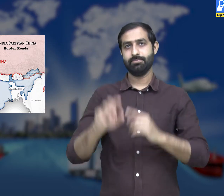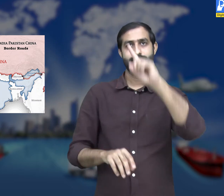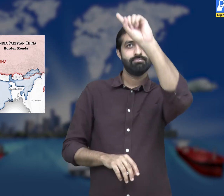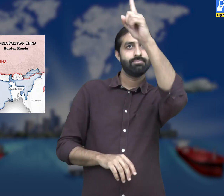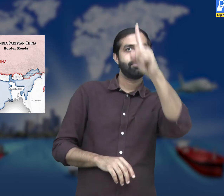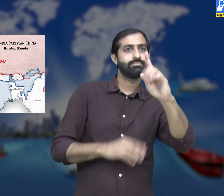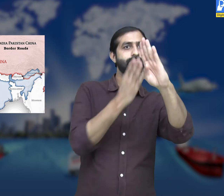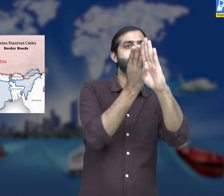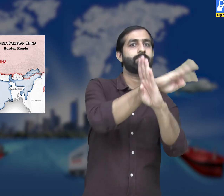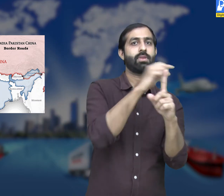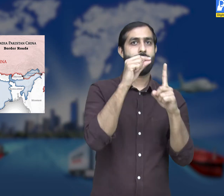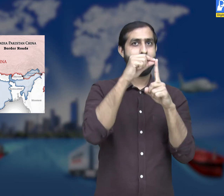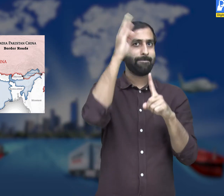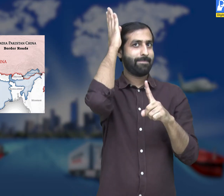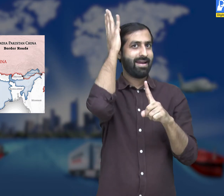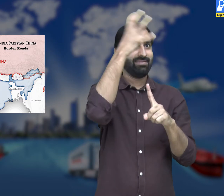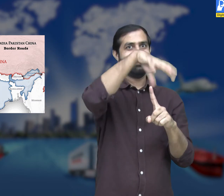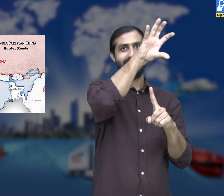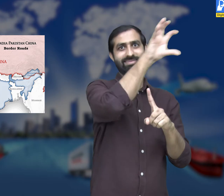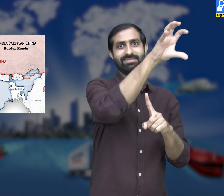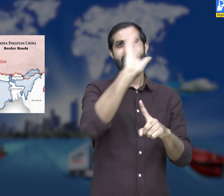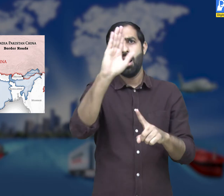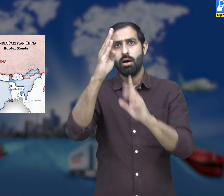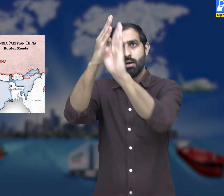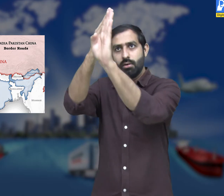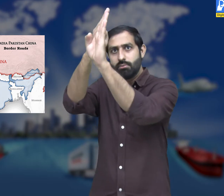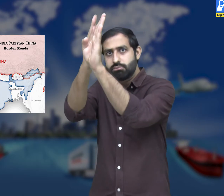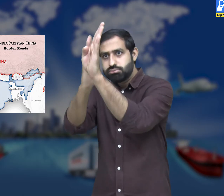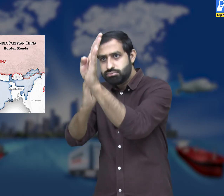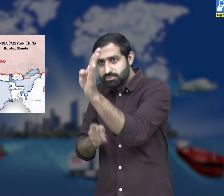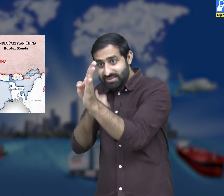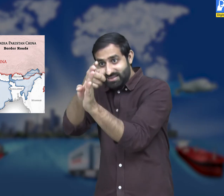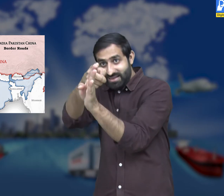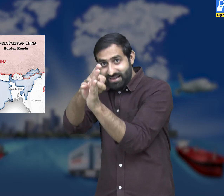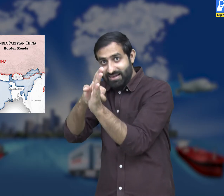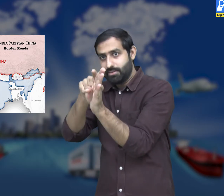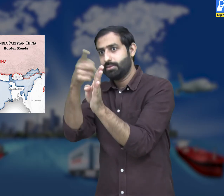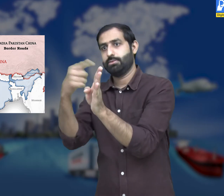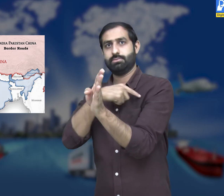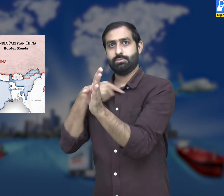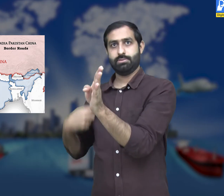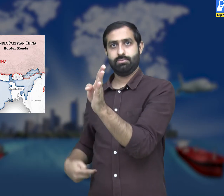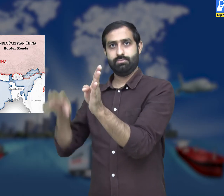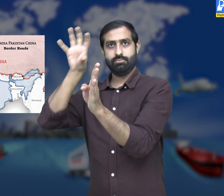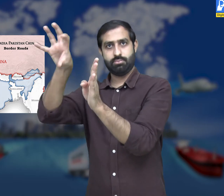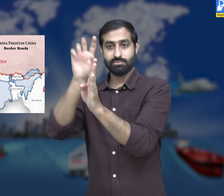and Pakistan. It is a boundary that separates one country